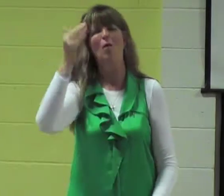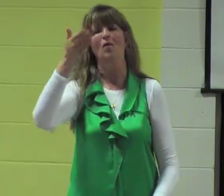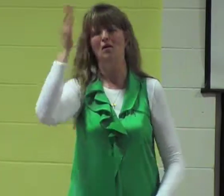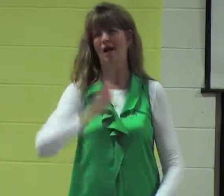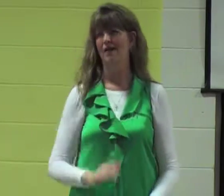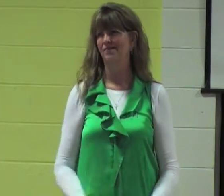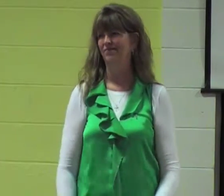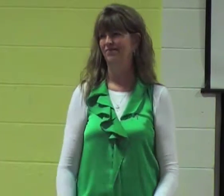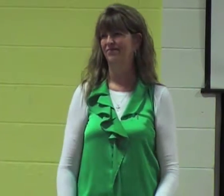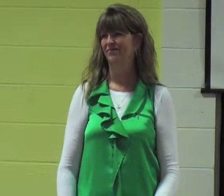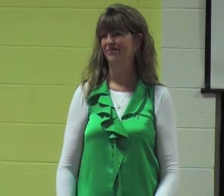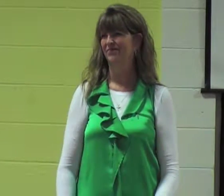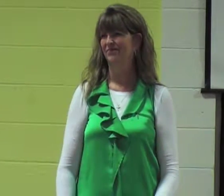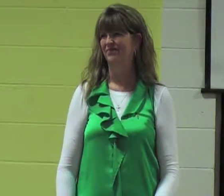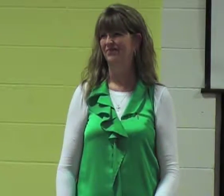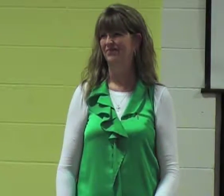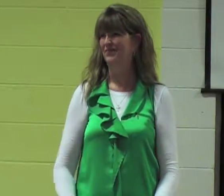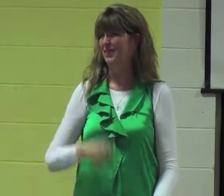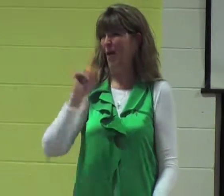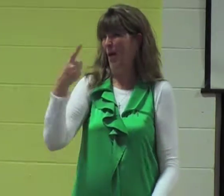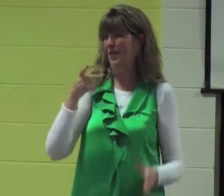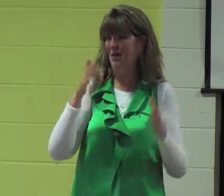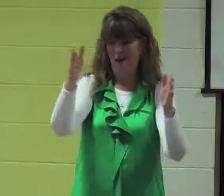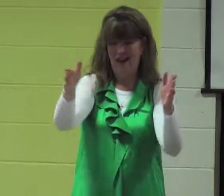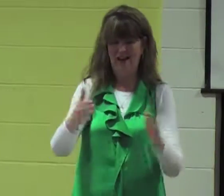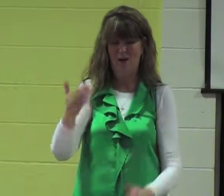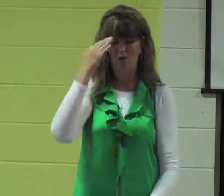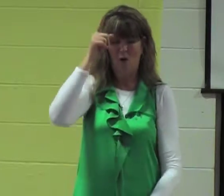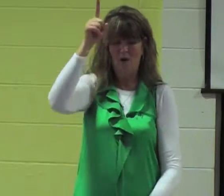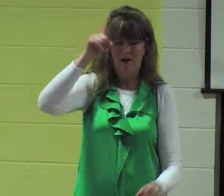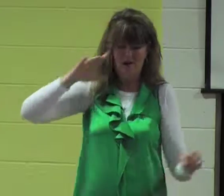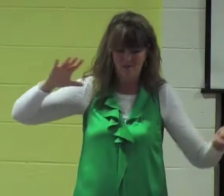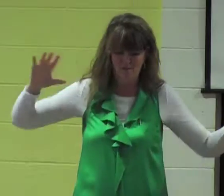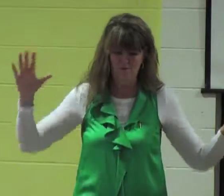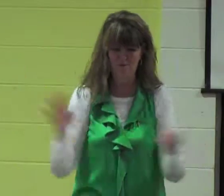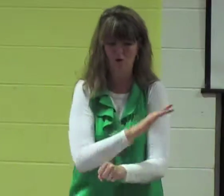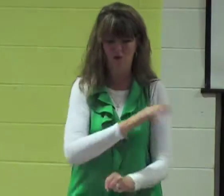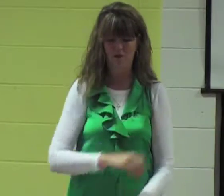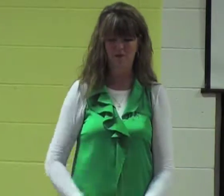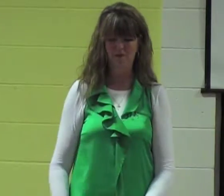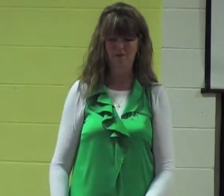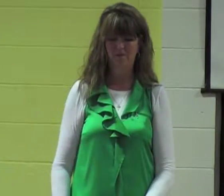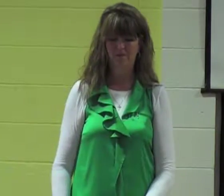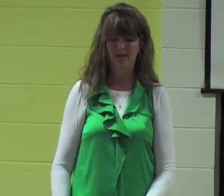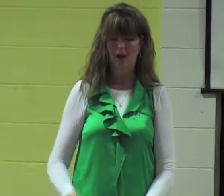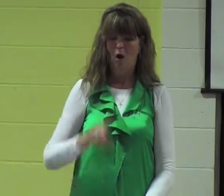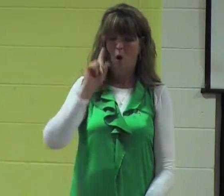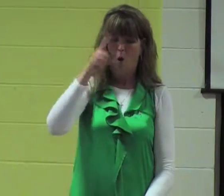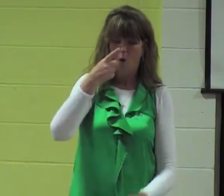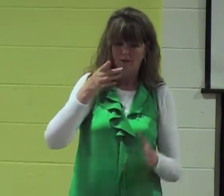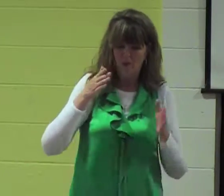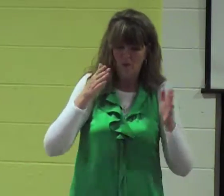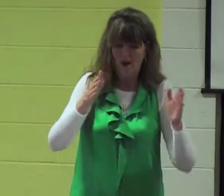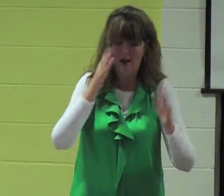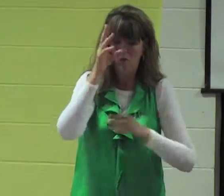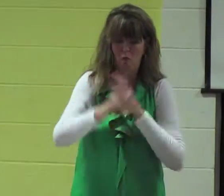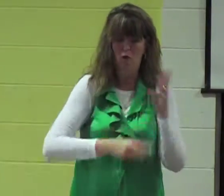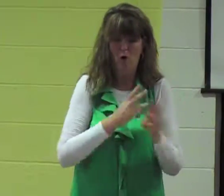that we can know God. That's the only way. It's the only way to know Him fully. The only